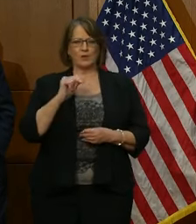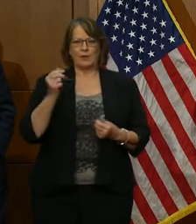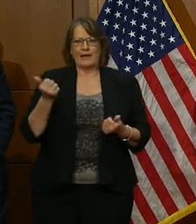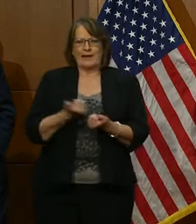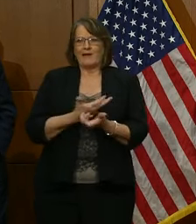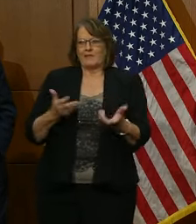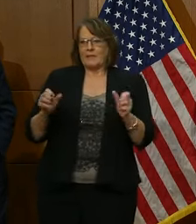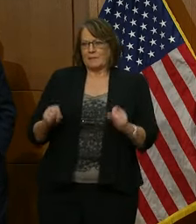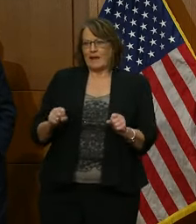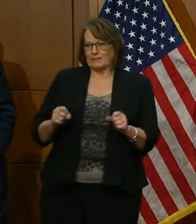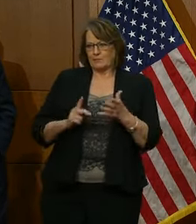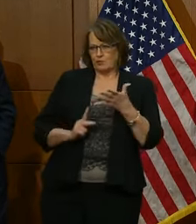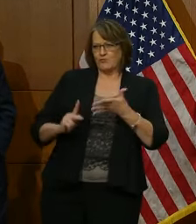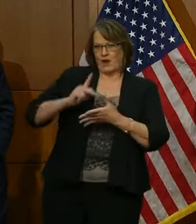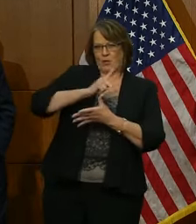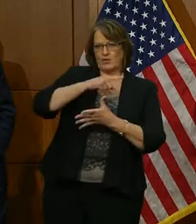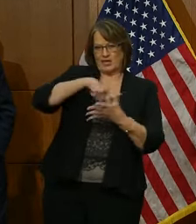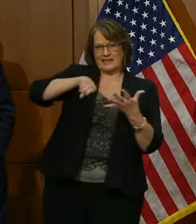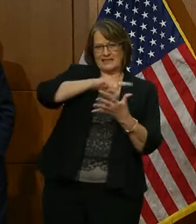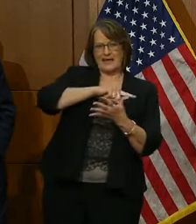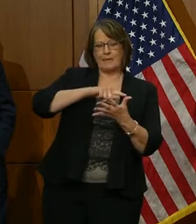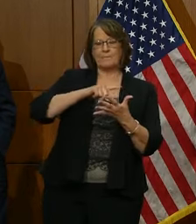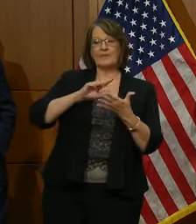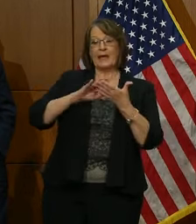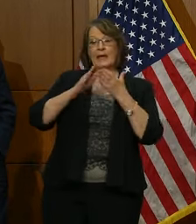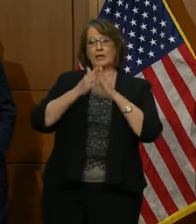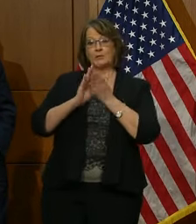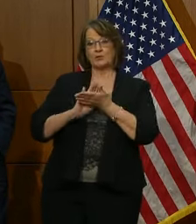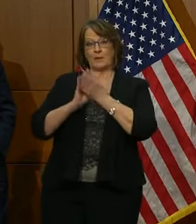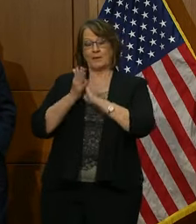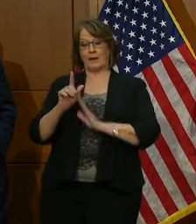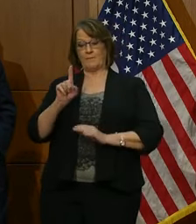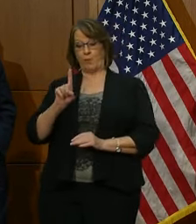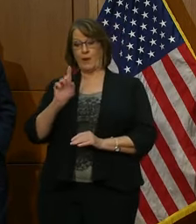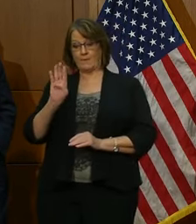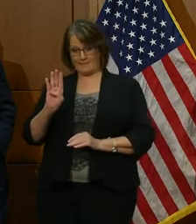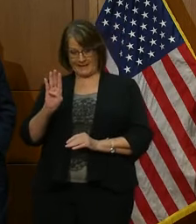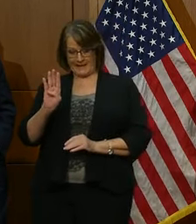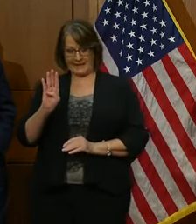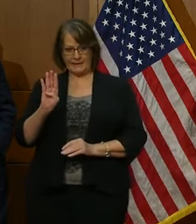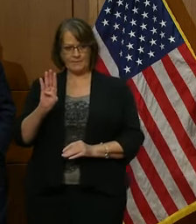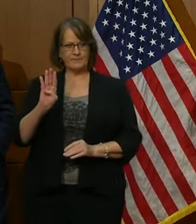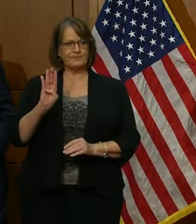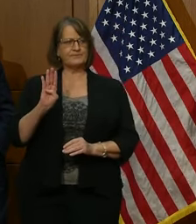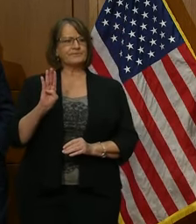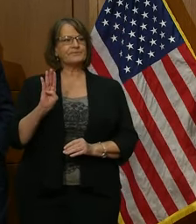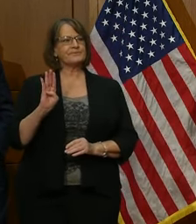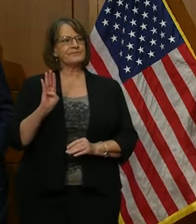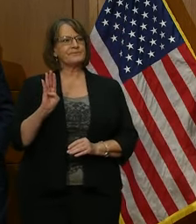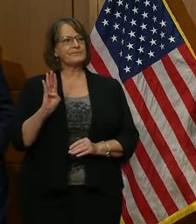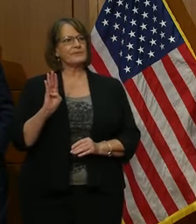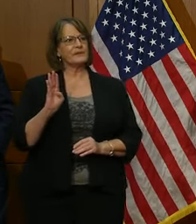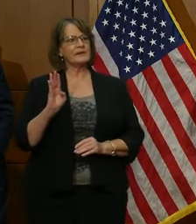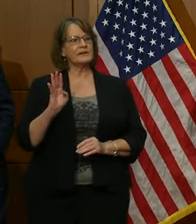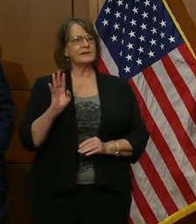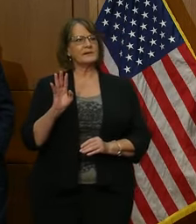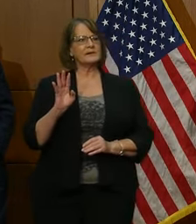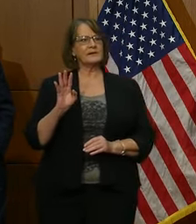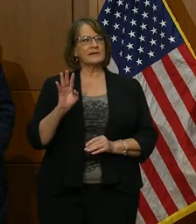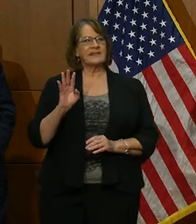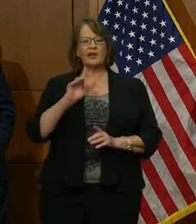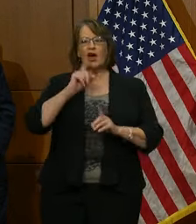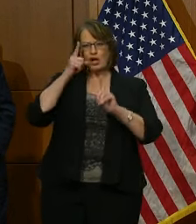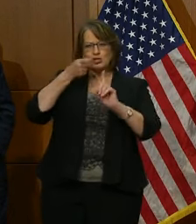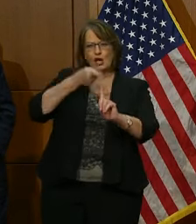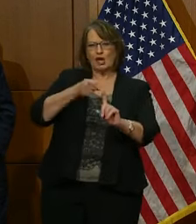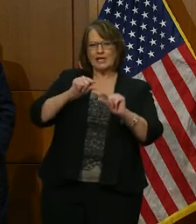everything we can to prioritize them. In communities that have moved to 1B, there will be, you know, the targeted groups,